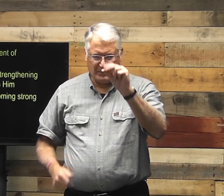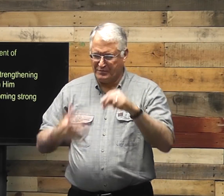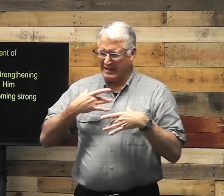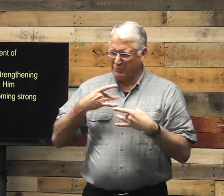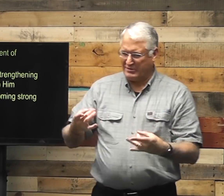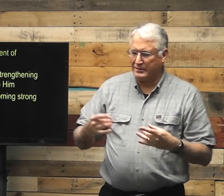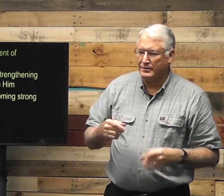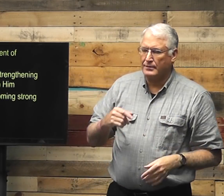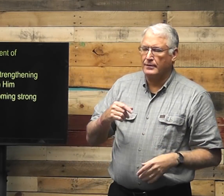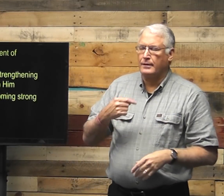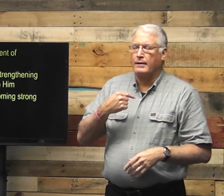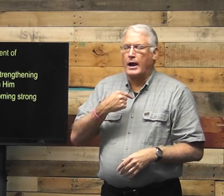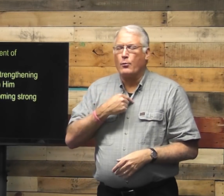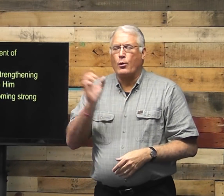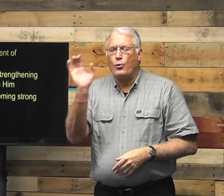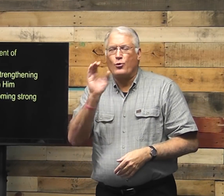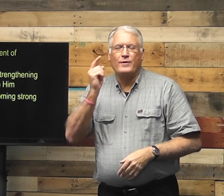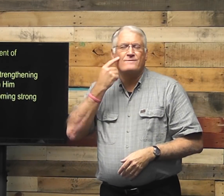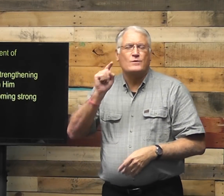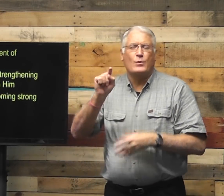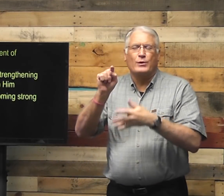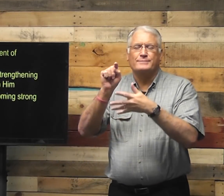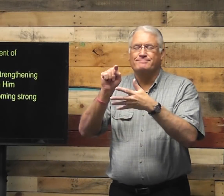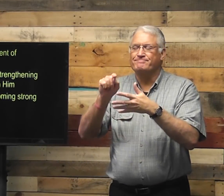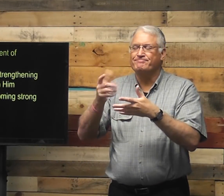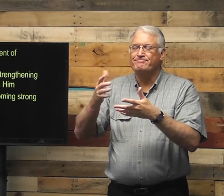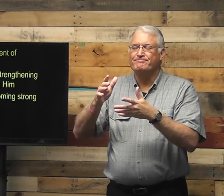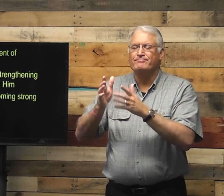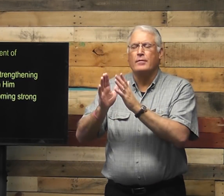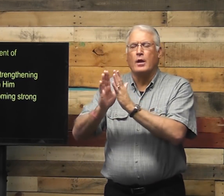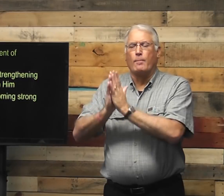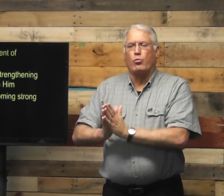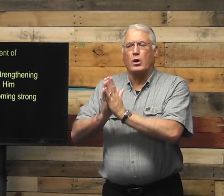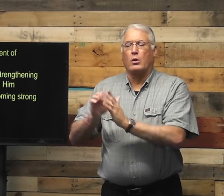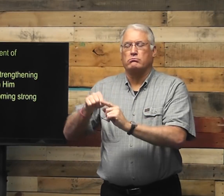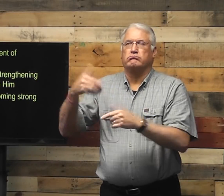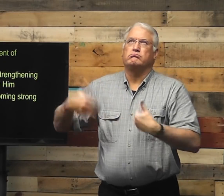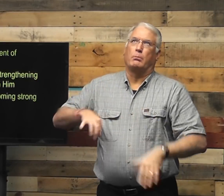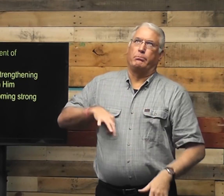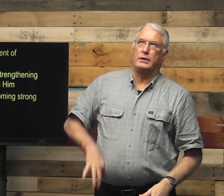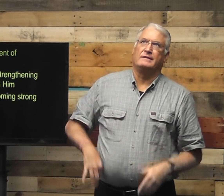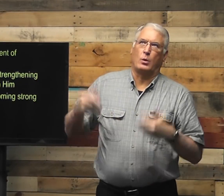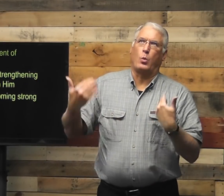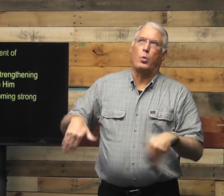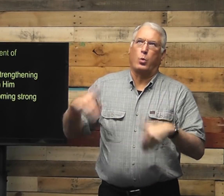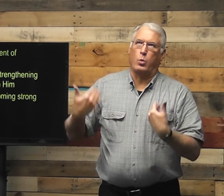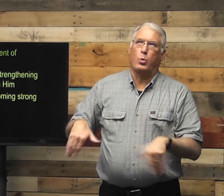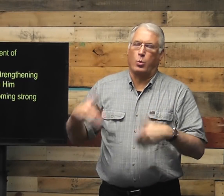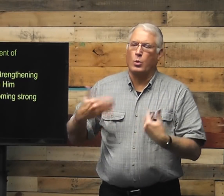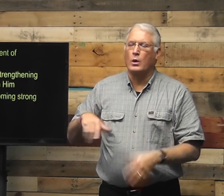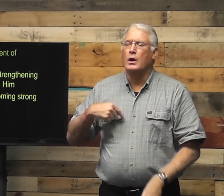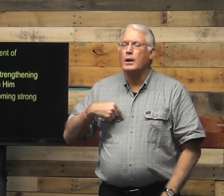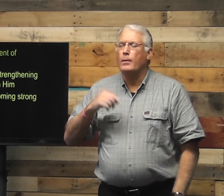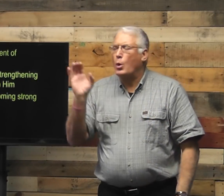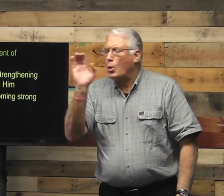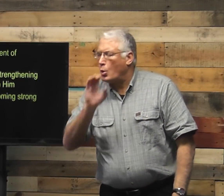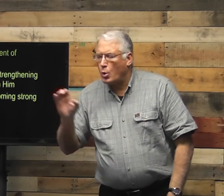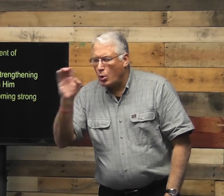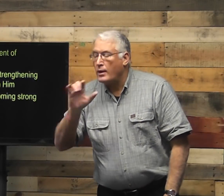So, it's interesting when I was looking for a prayer, you know, that was very beneficial.